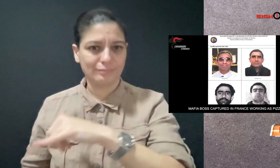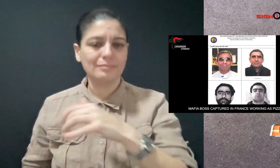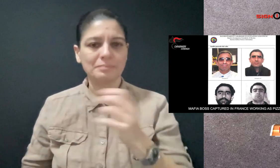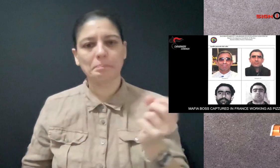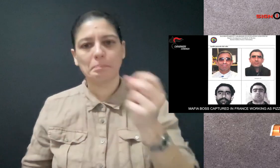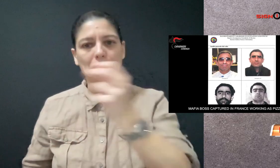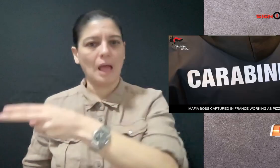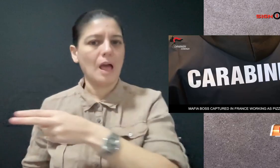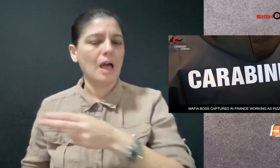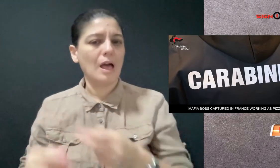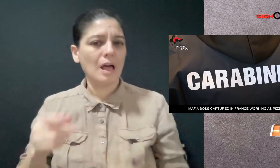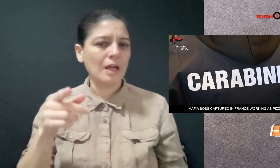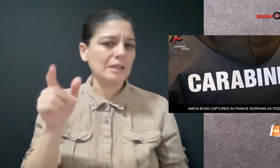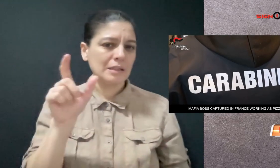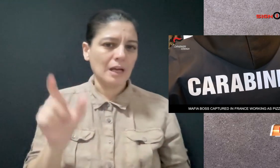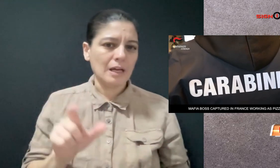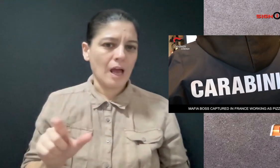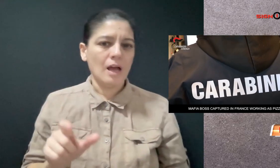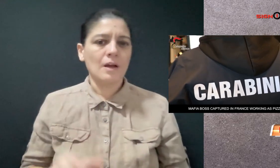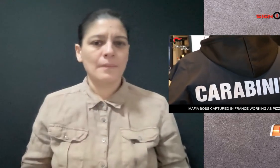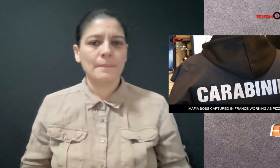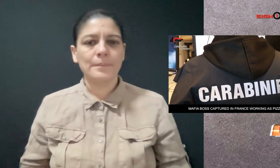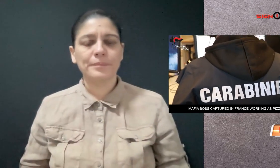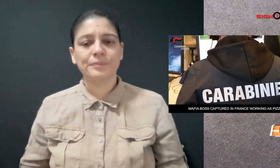He will likely be extradited to Italy.